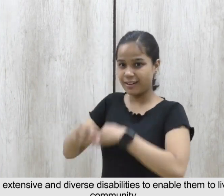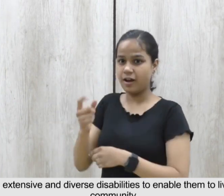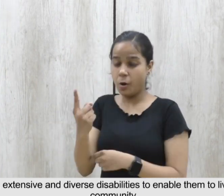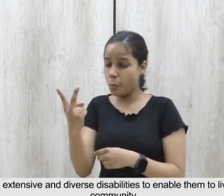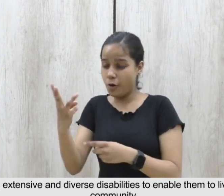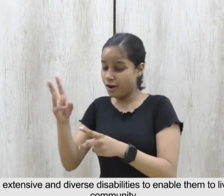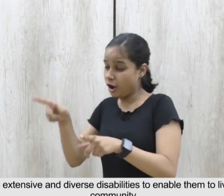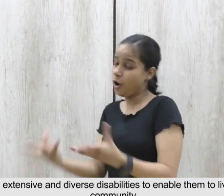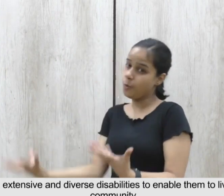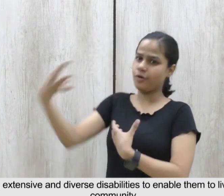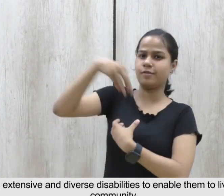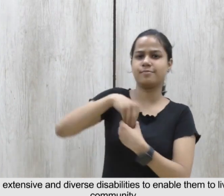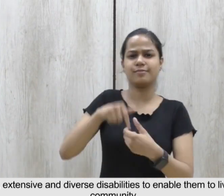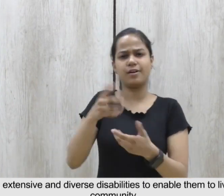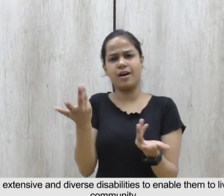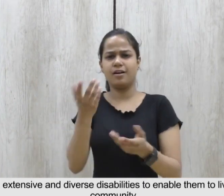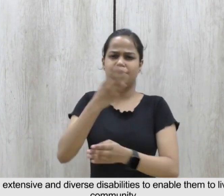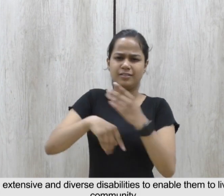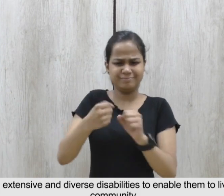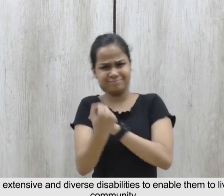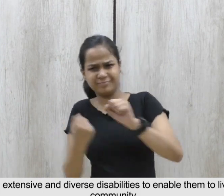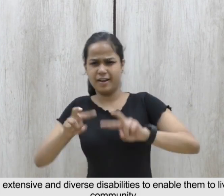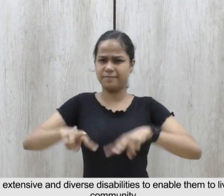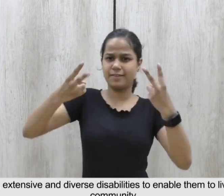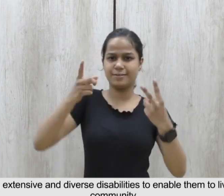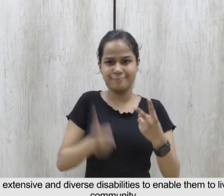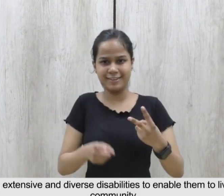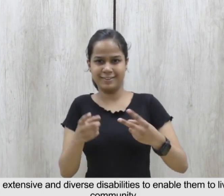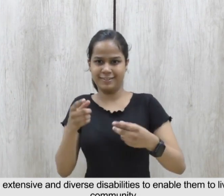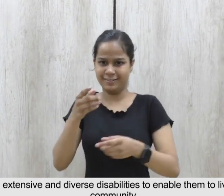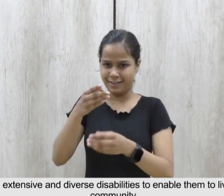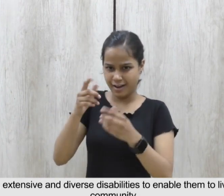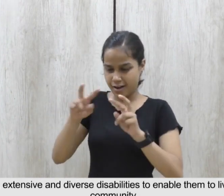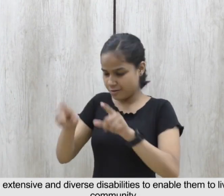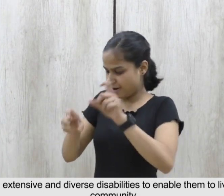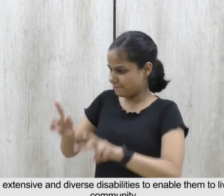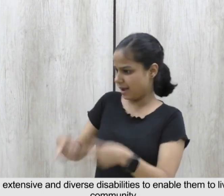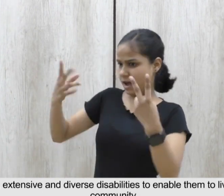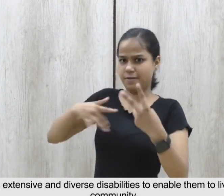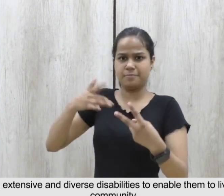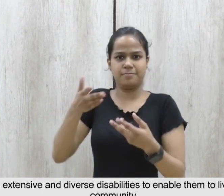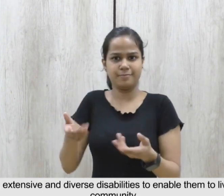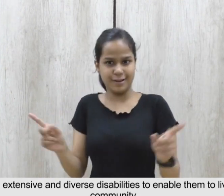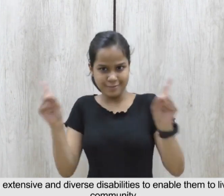to live independently in the community.